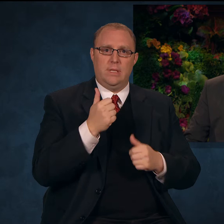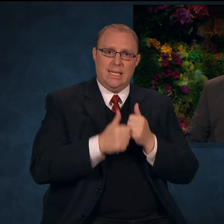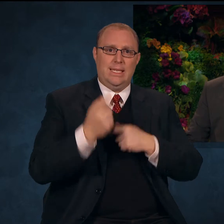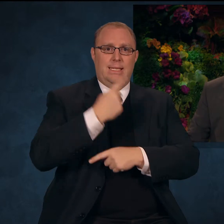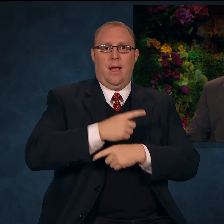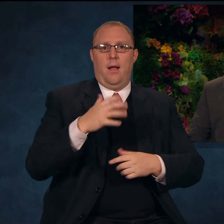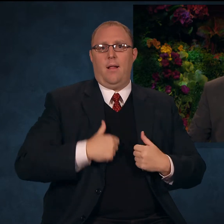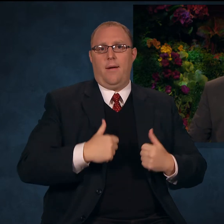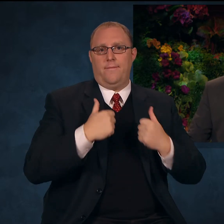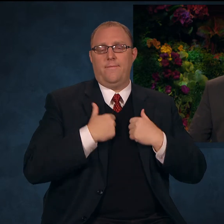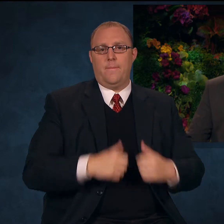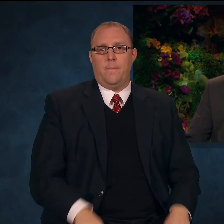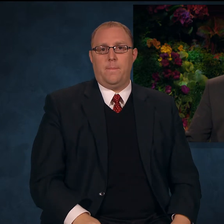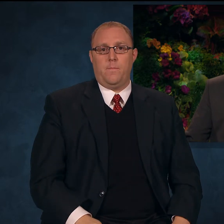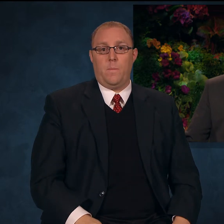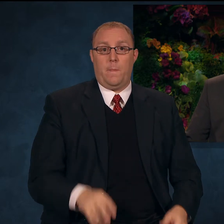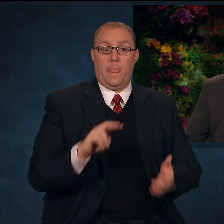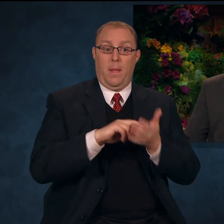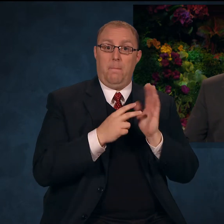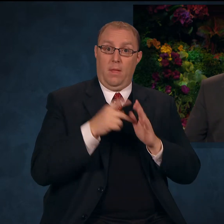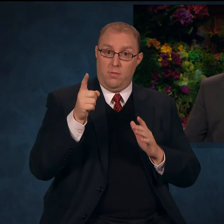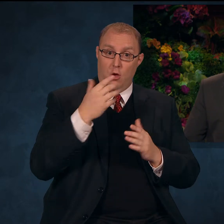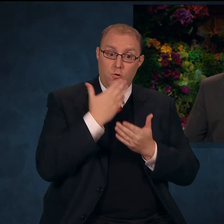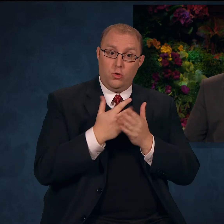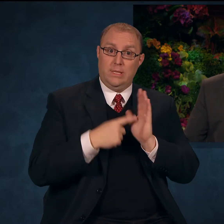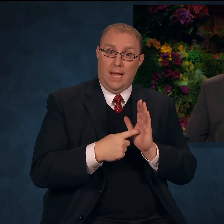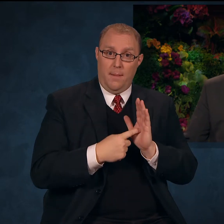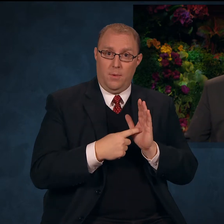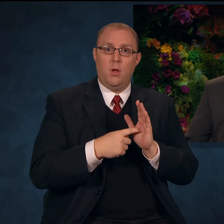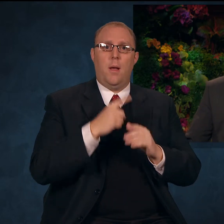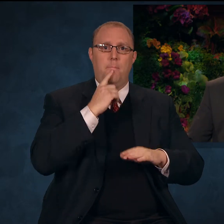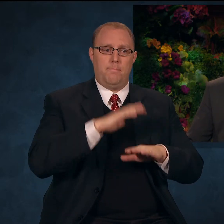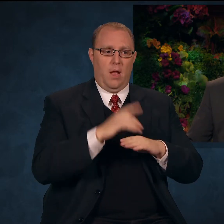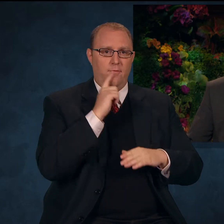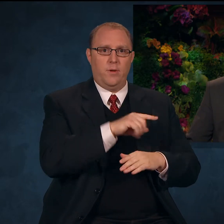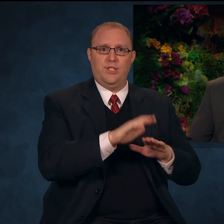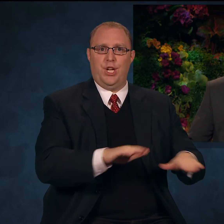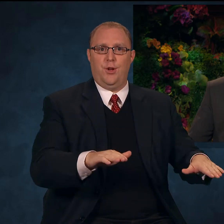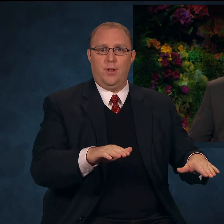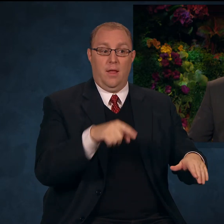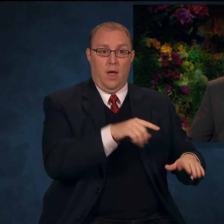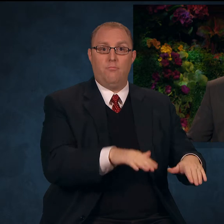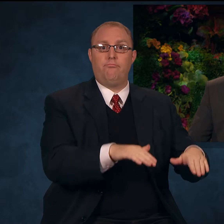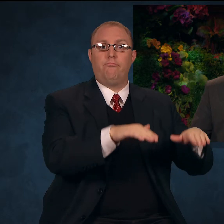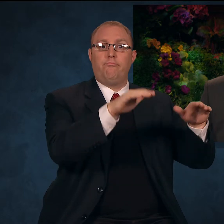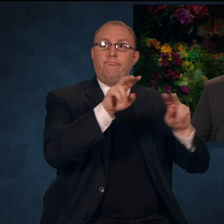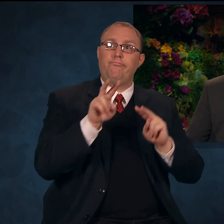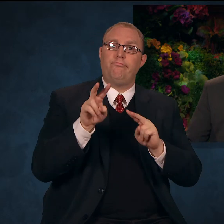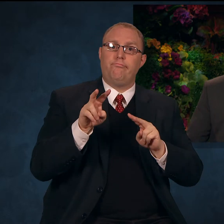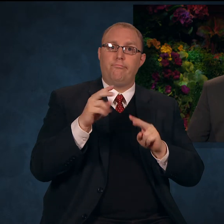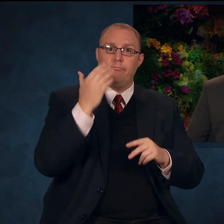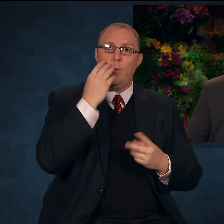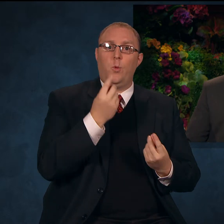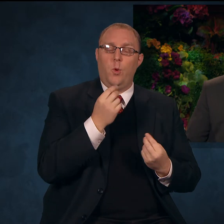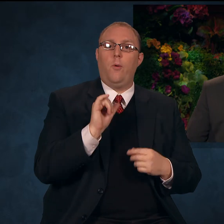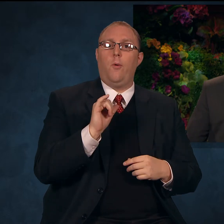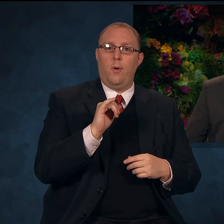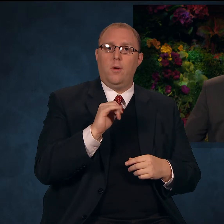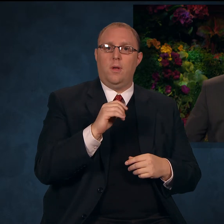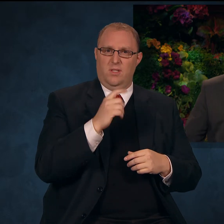By so doing, they have blessed their posterity with the fruits of the gospel and the hope of eternal life.